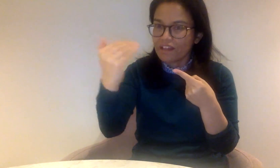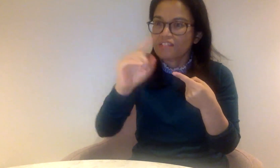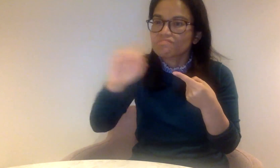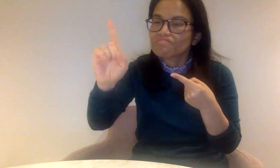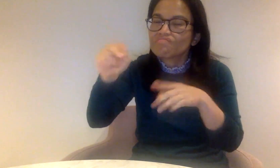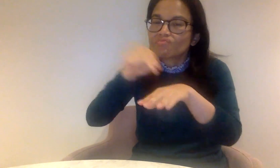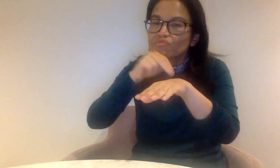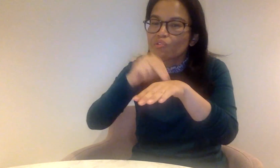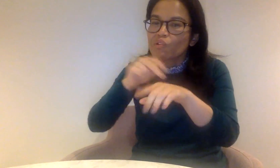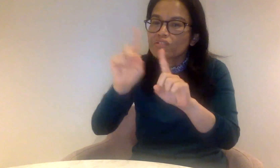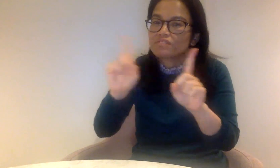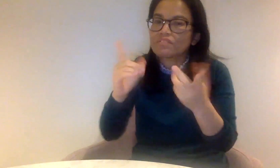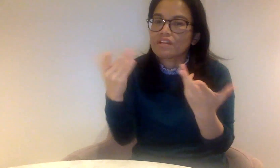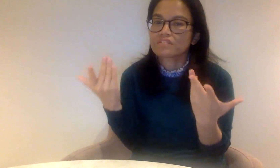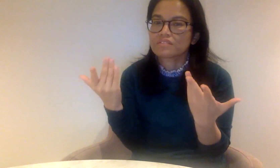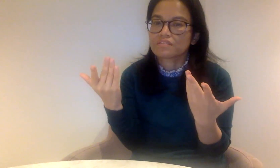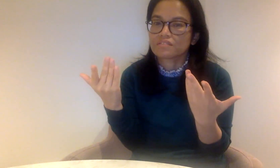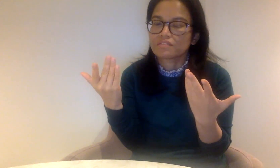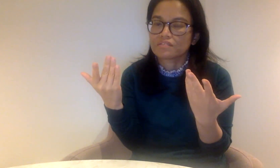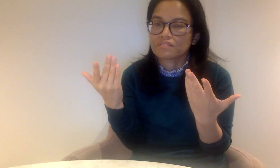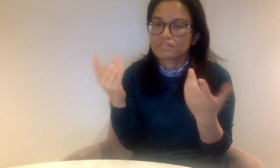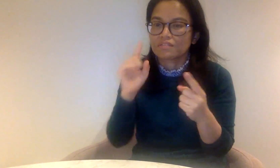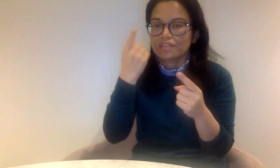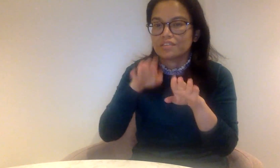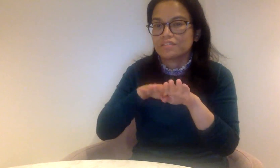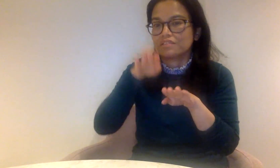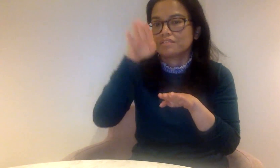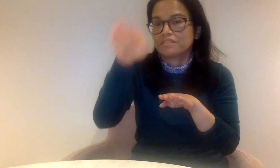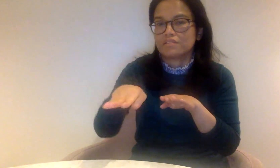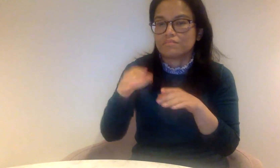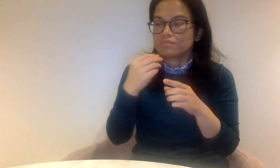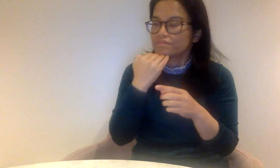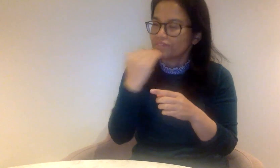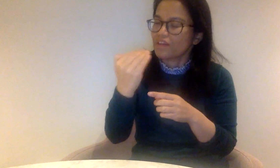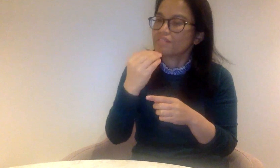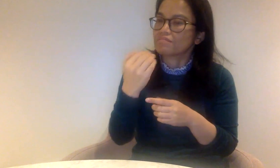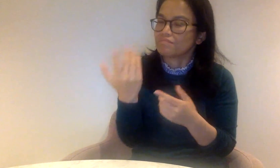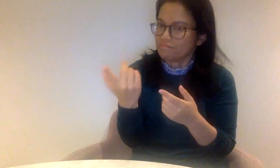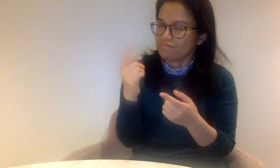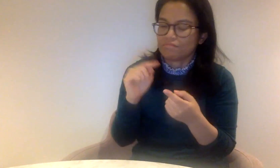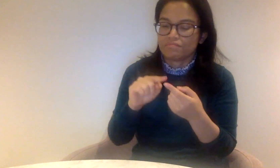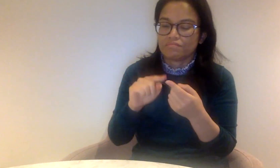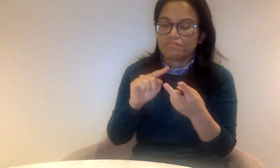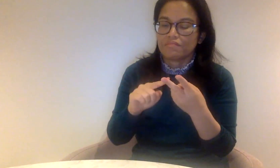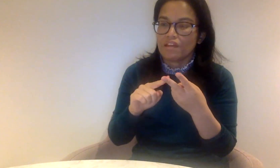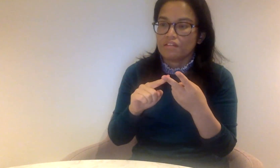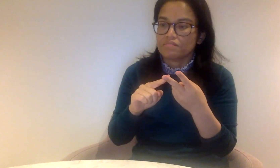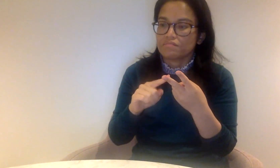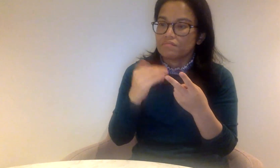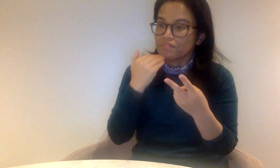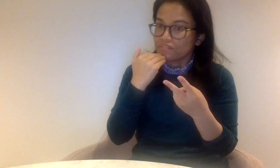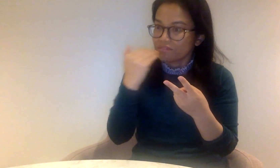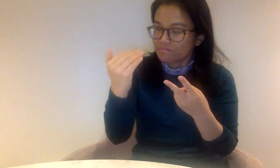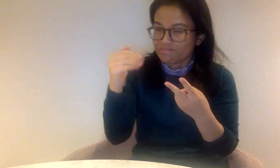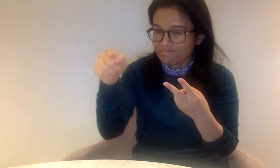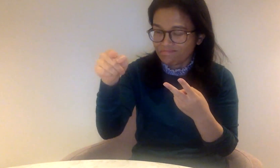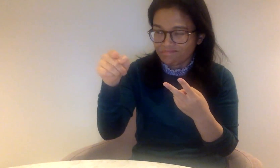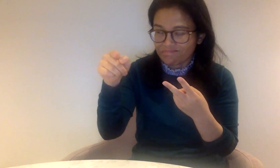what kind of service they need to have the event accessible. So that's the first. Then there are lots of experts